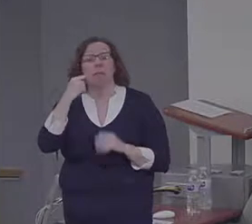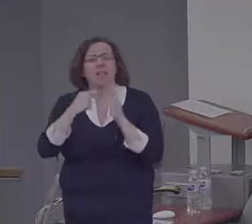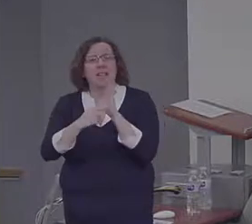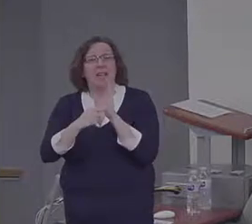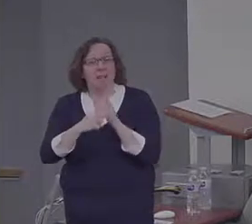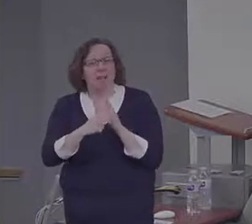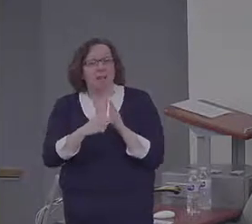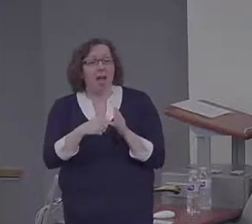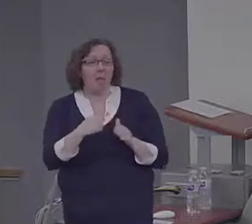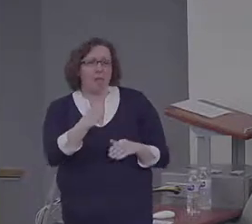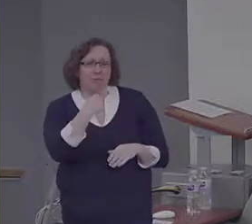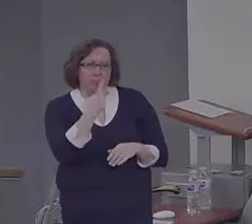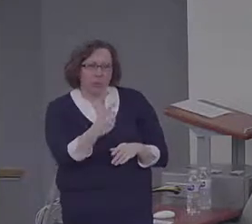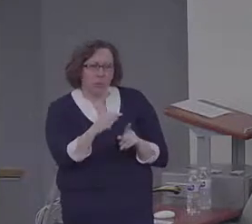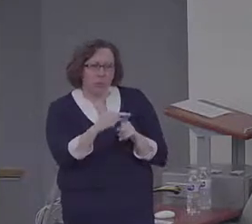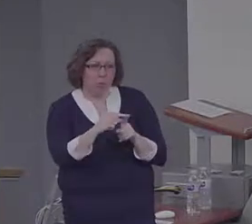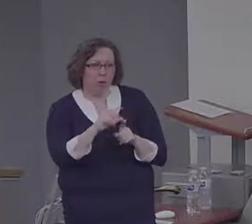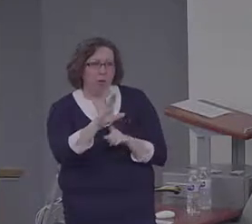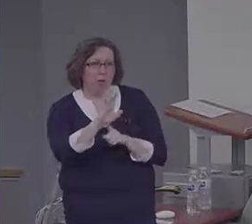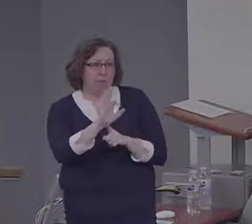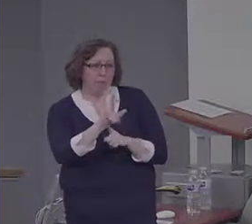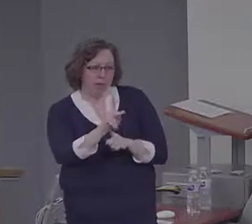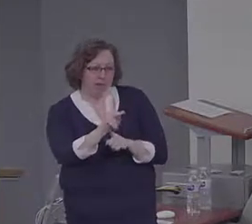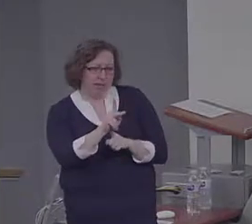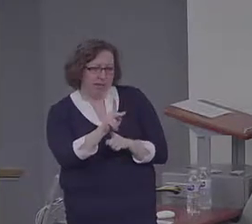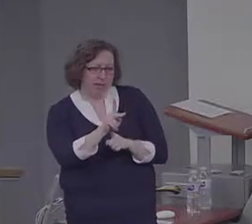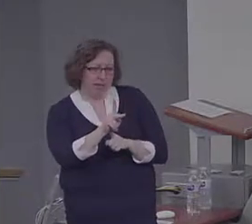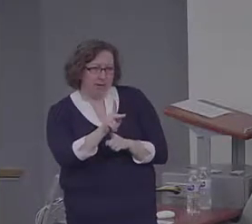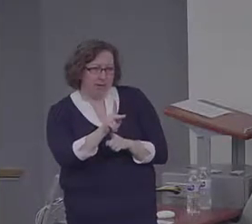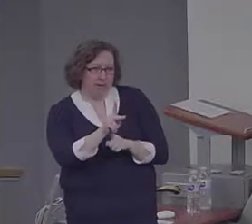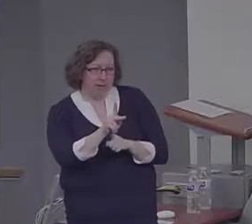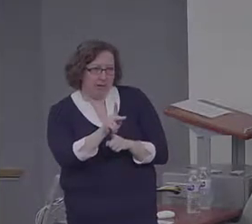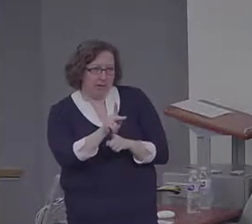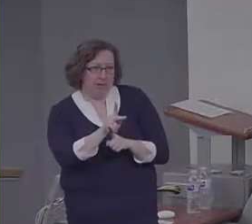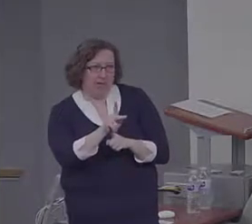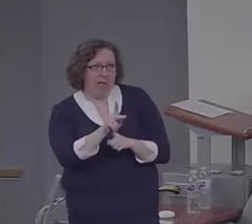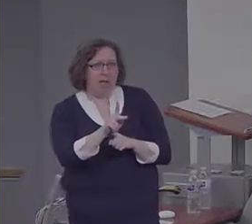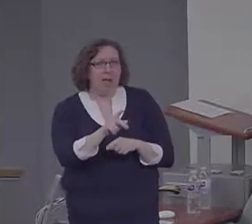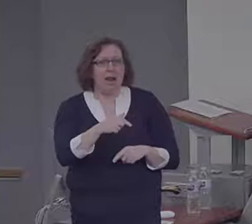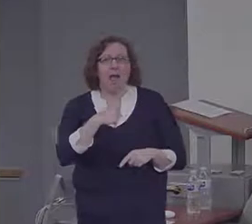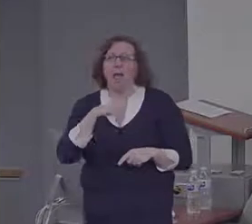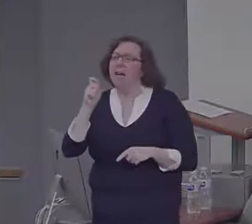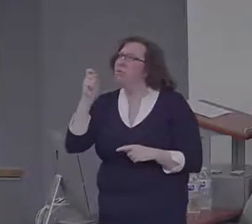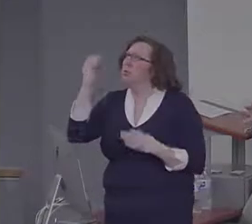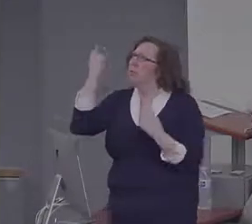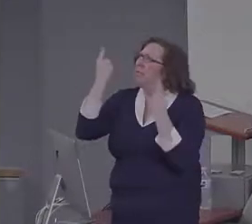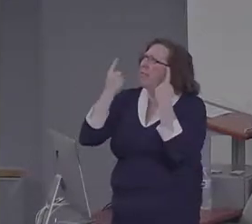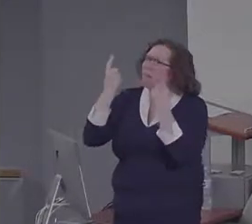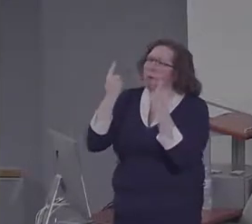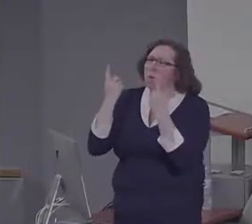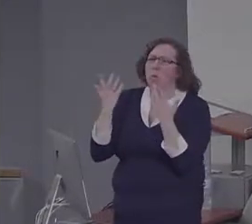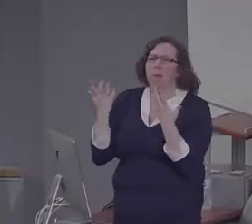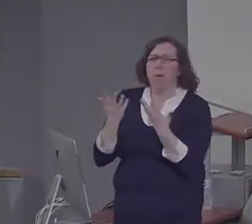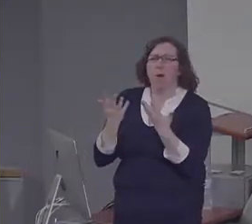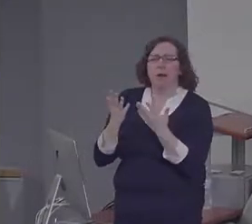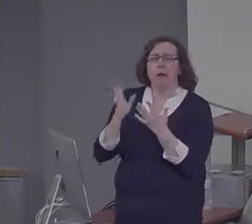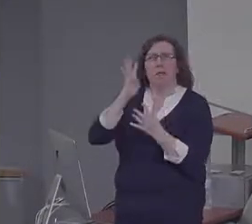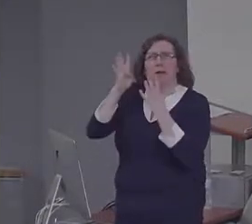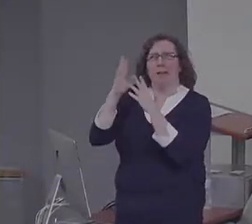you're asked to come up with novel but appropriate uses for brick. Unusual uses, but things that could actually work. And there are